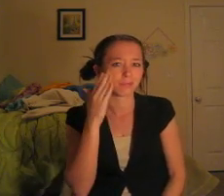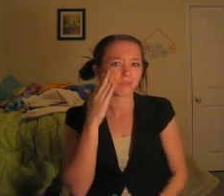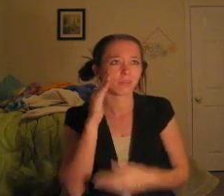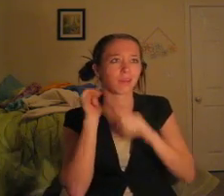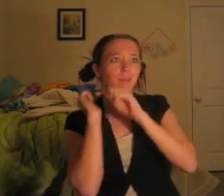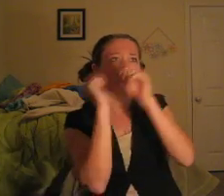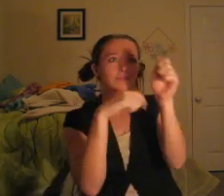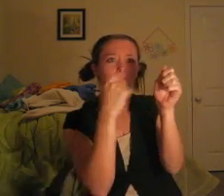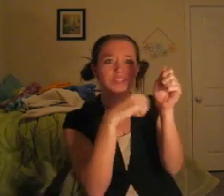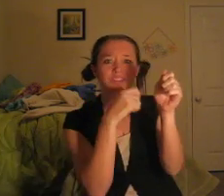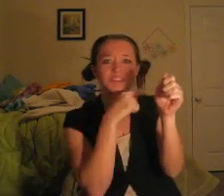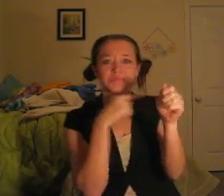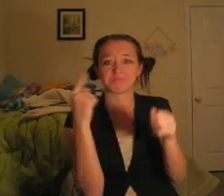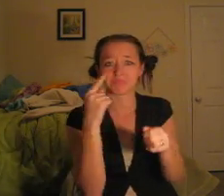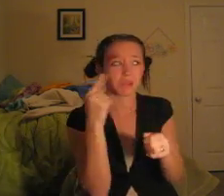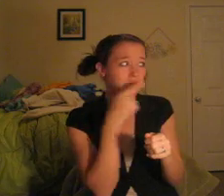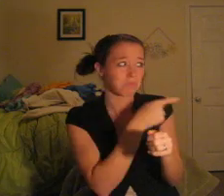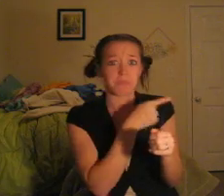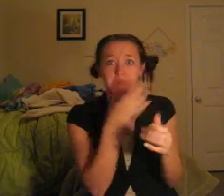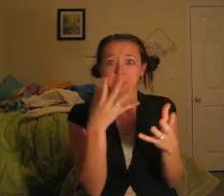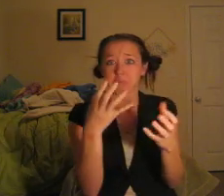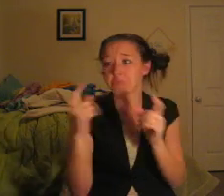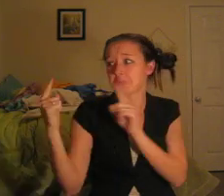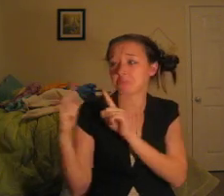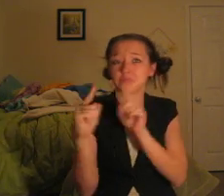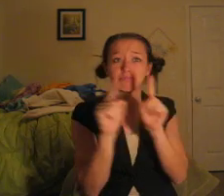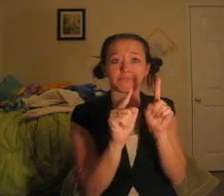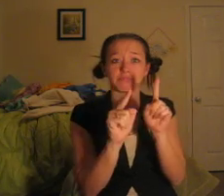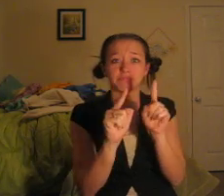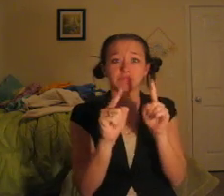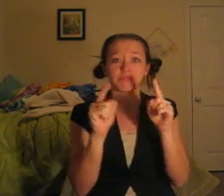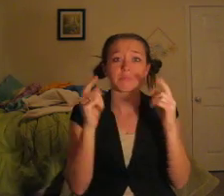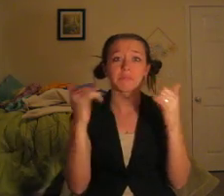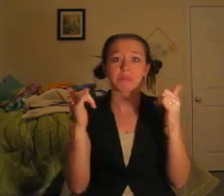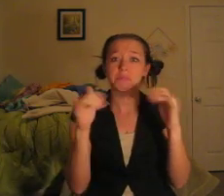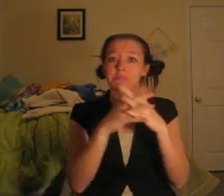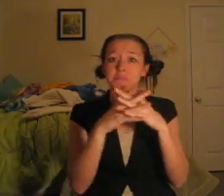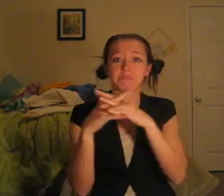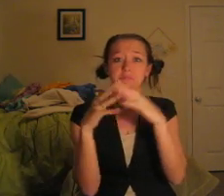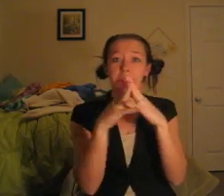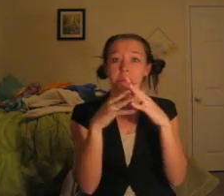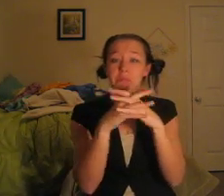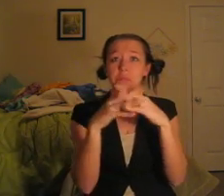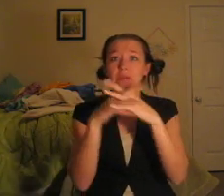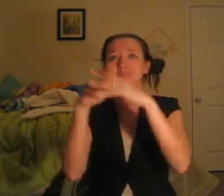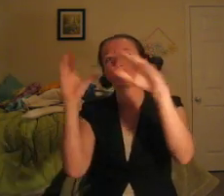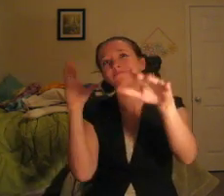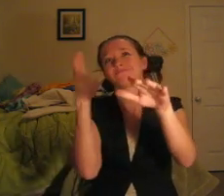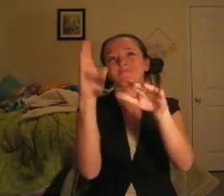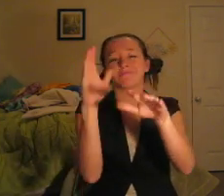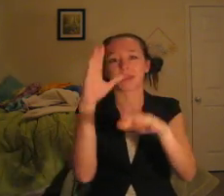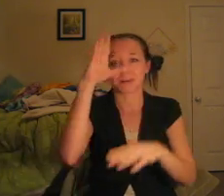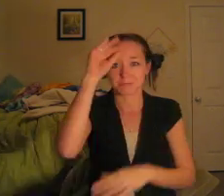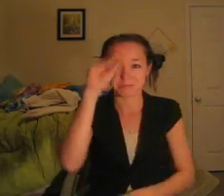Someone he could take fish in Throw the football and be his proudest